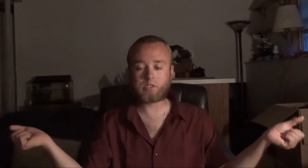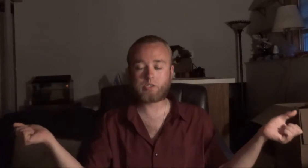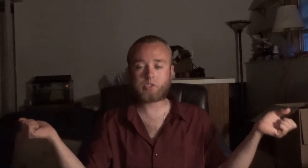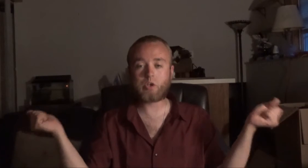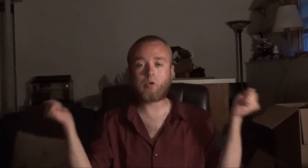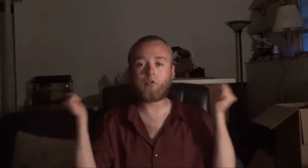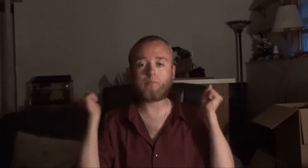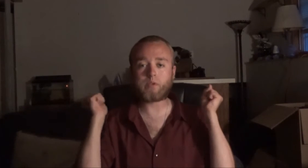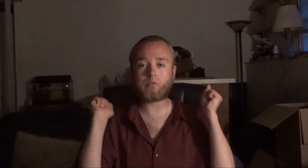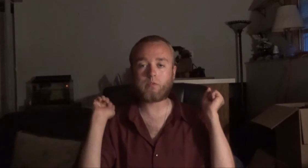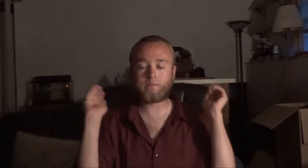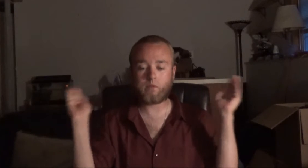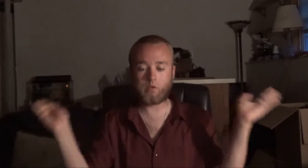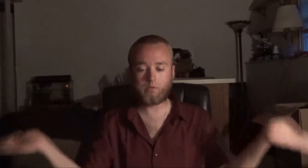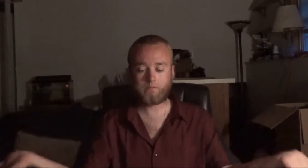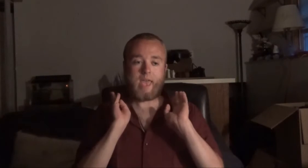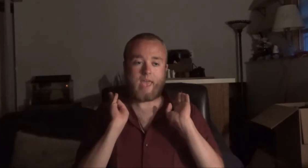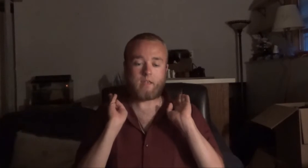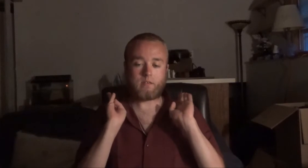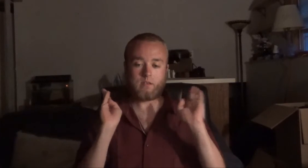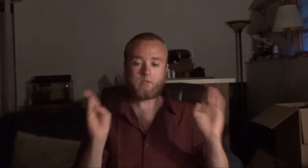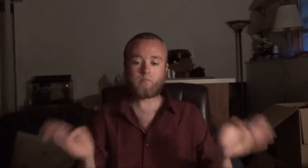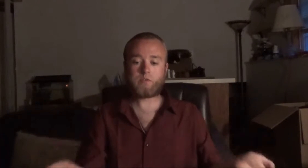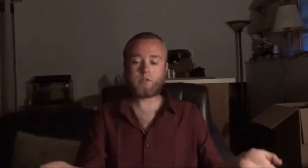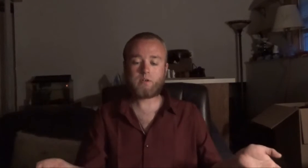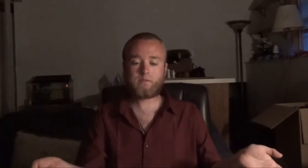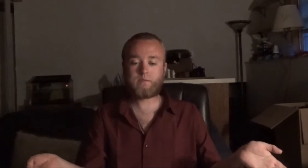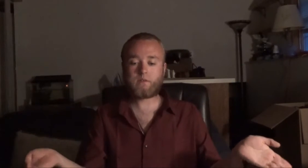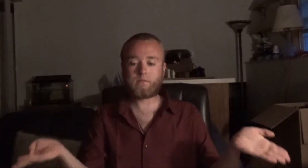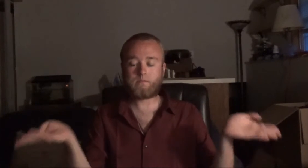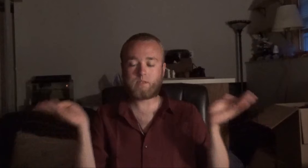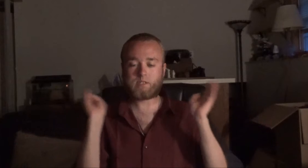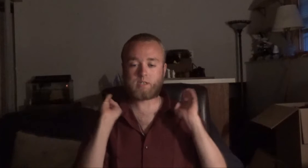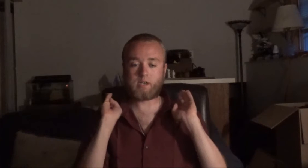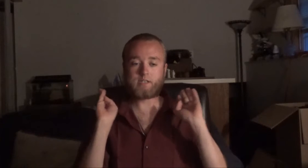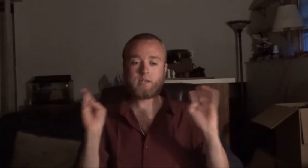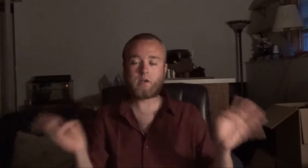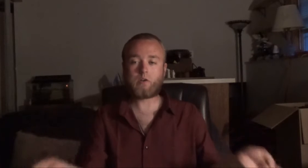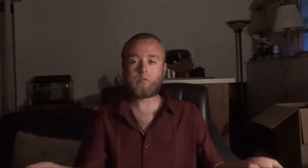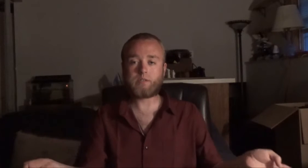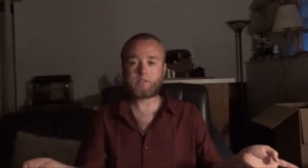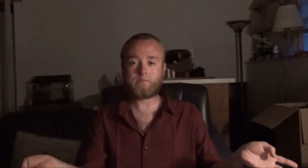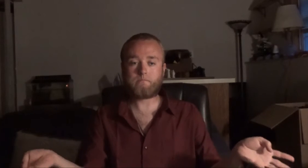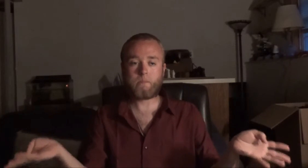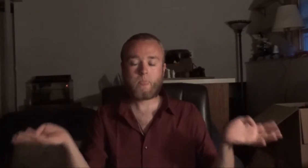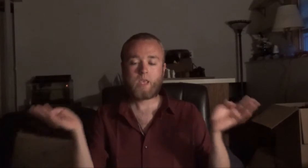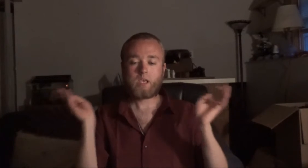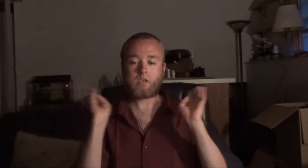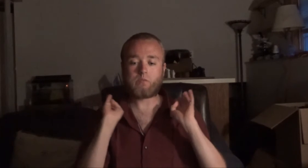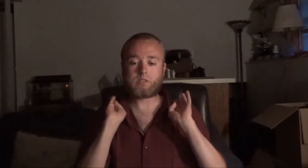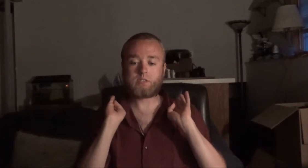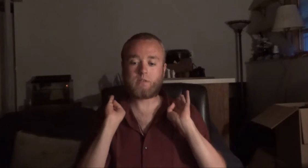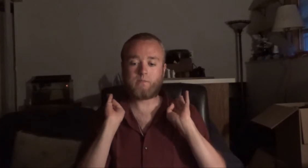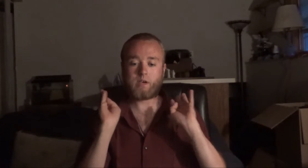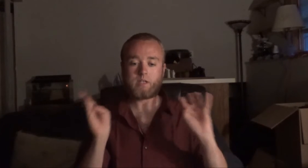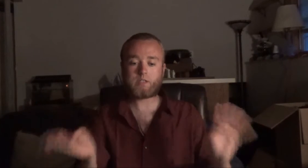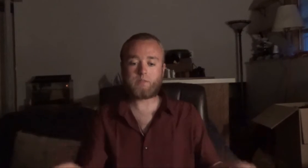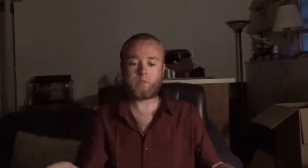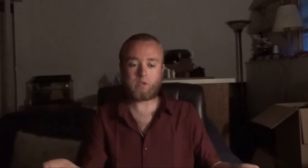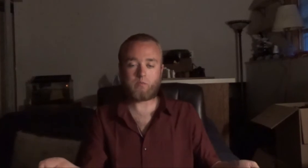just so beautiful. And in return for this guy's heroism, he was invited to meet